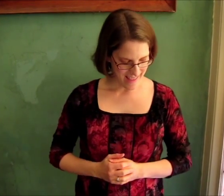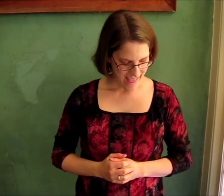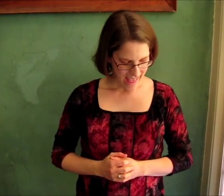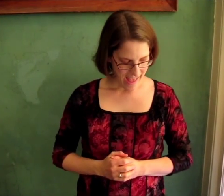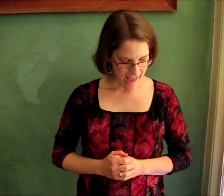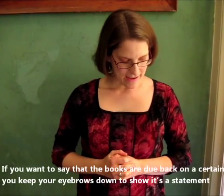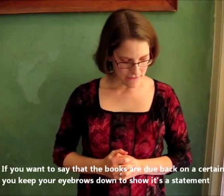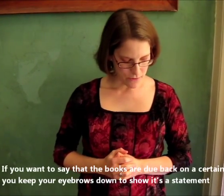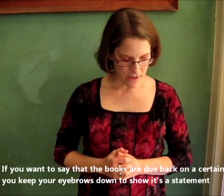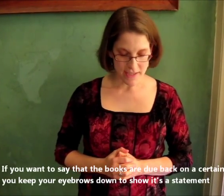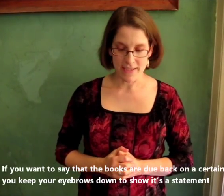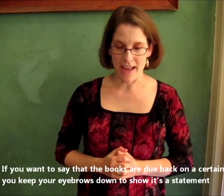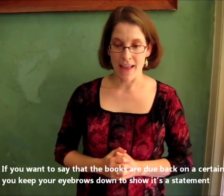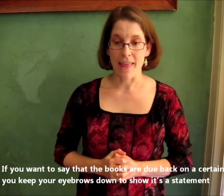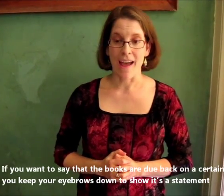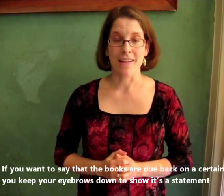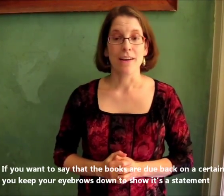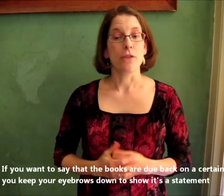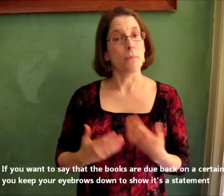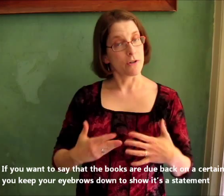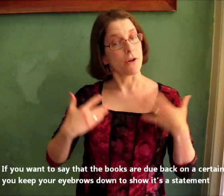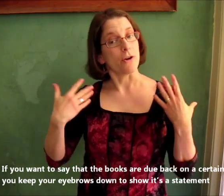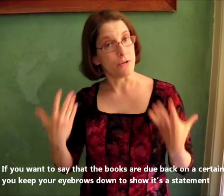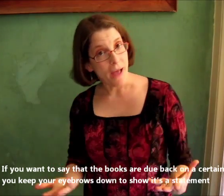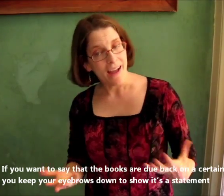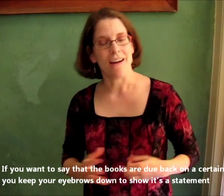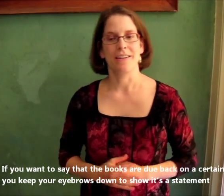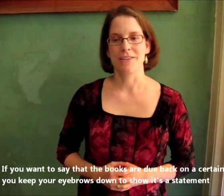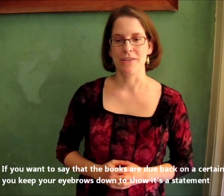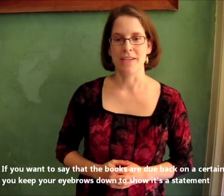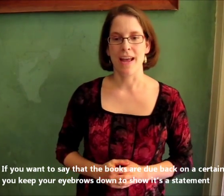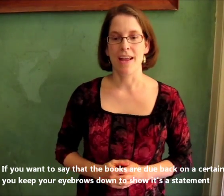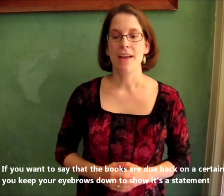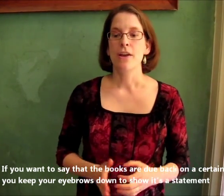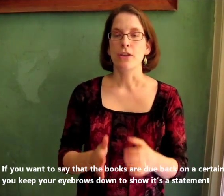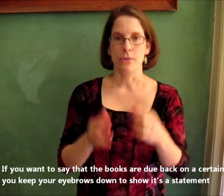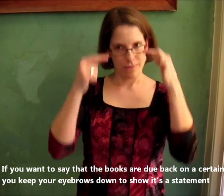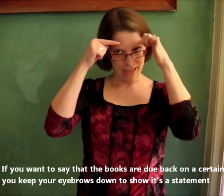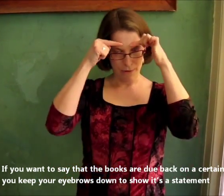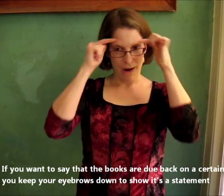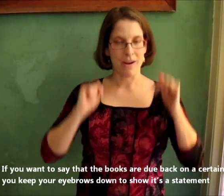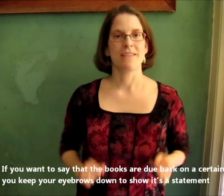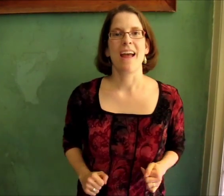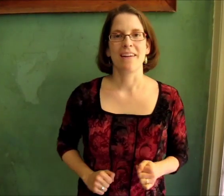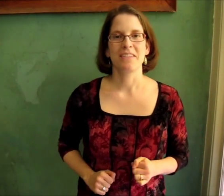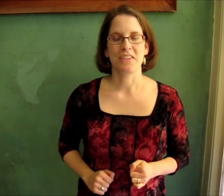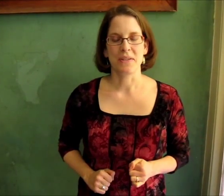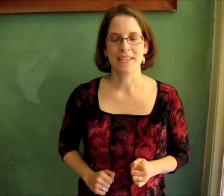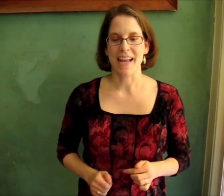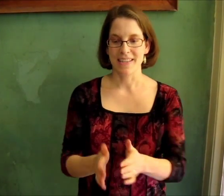And if you want to say that the books are due back on a certain day, keep your eyebrows down to show it's a sentence.